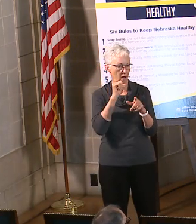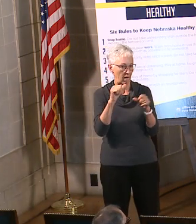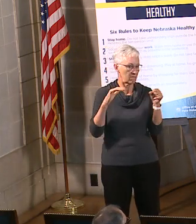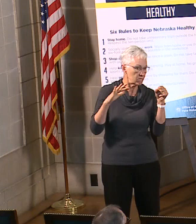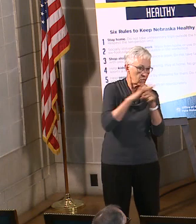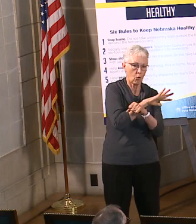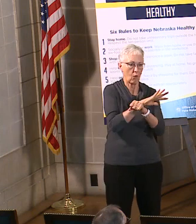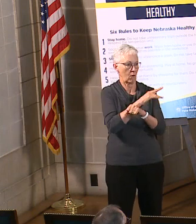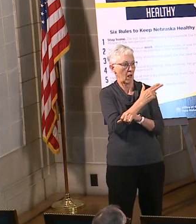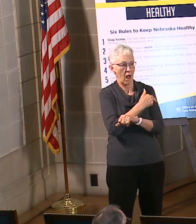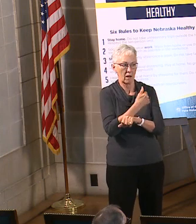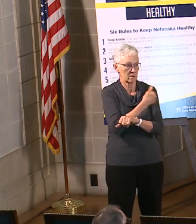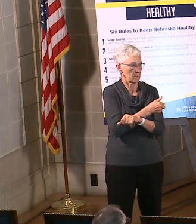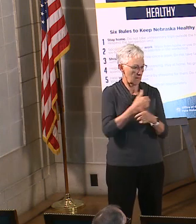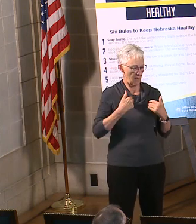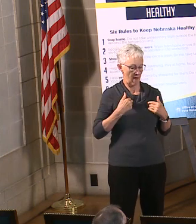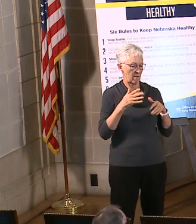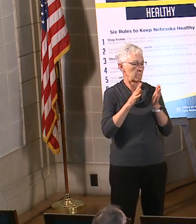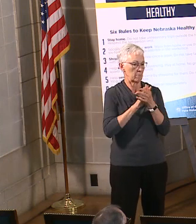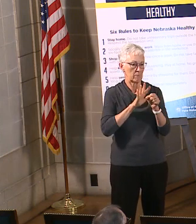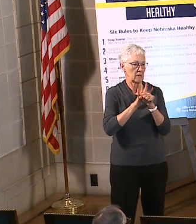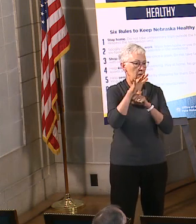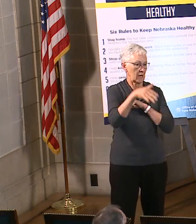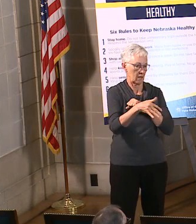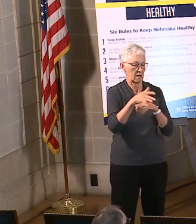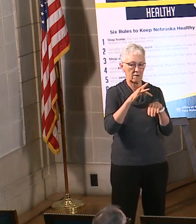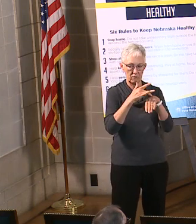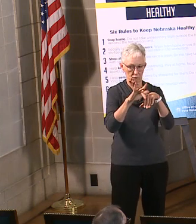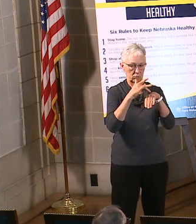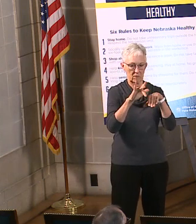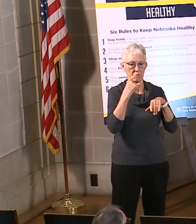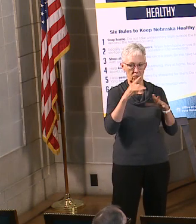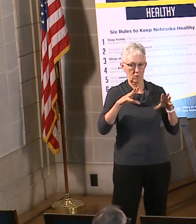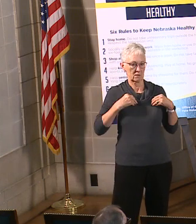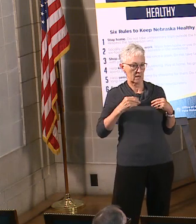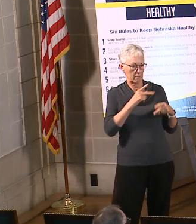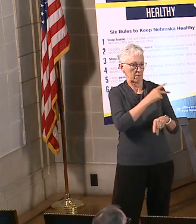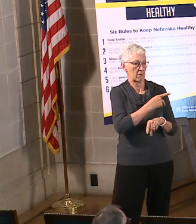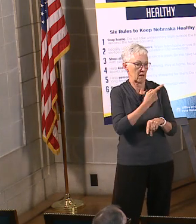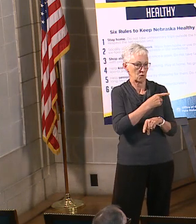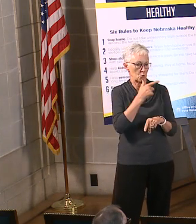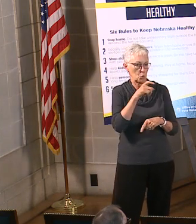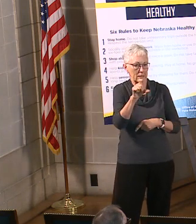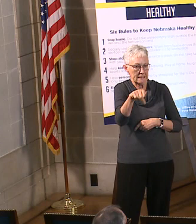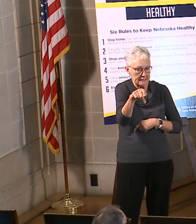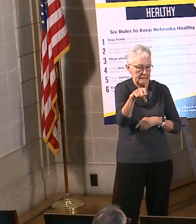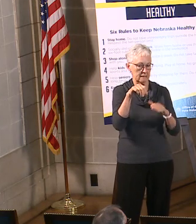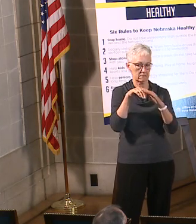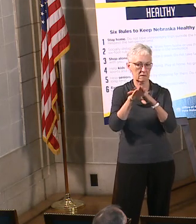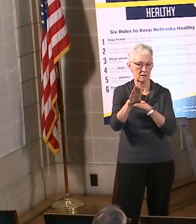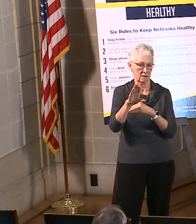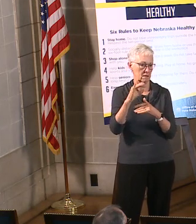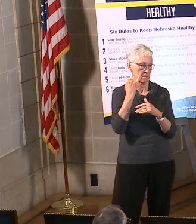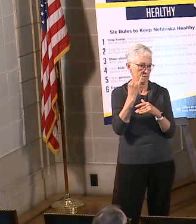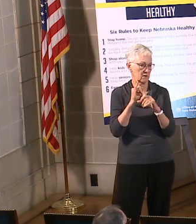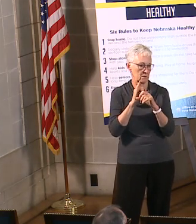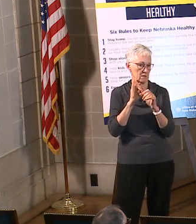make sure that anybody who shows up to the hospital can get that ventilator, that hospital bed, that ICU bed. So all working as planned.